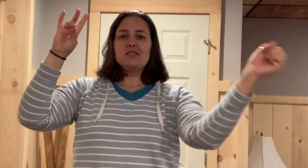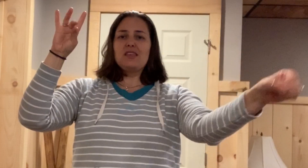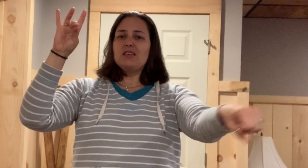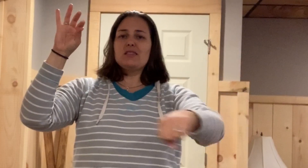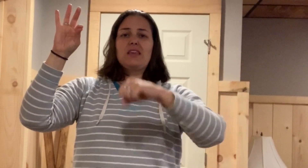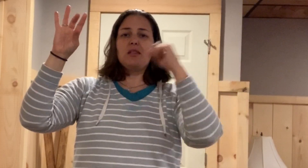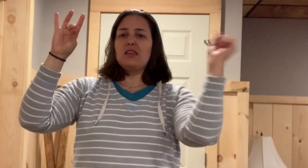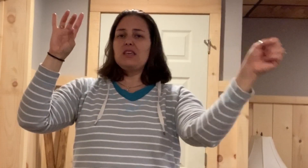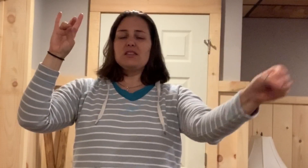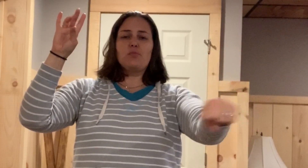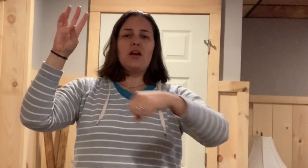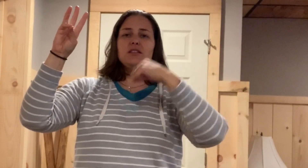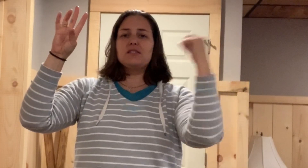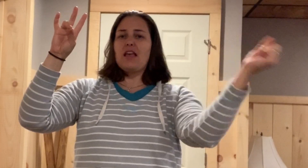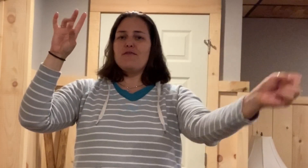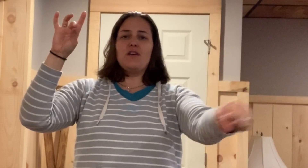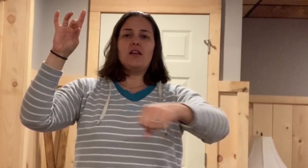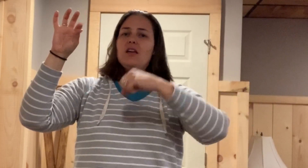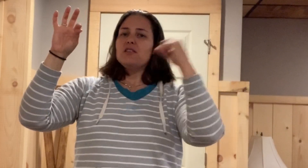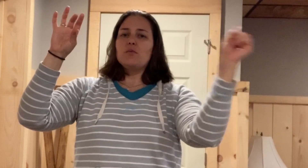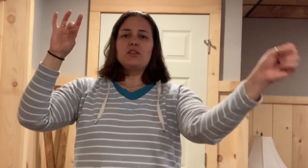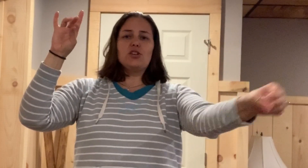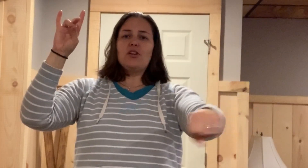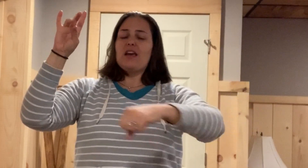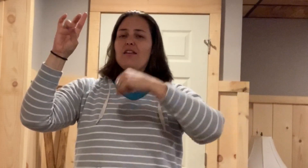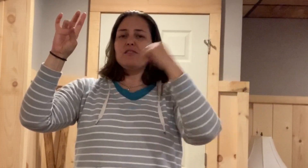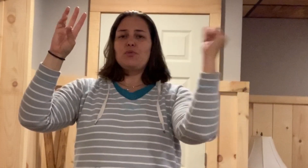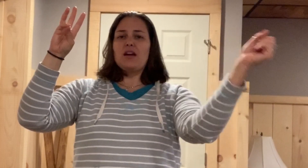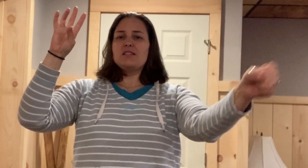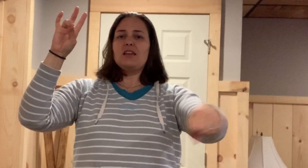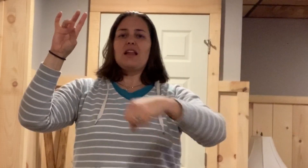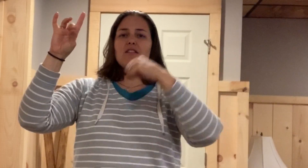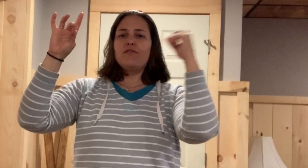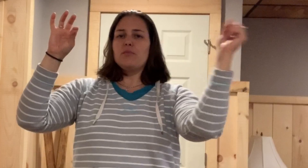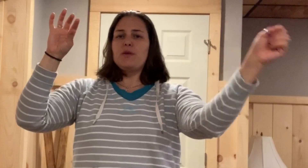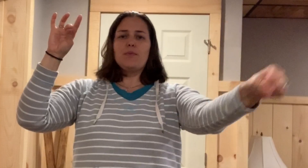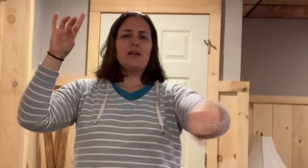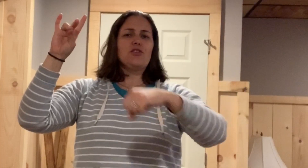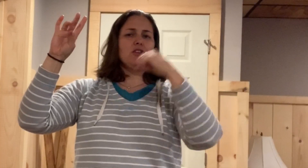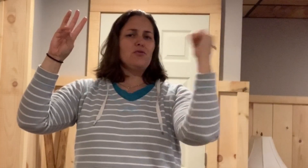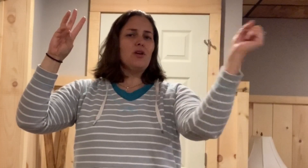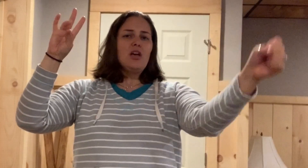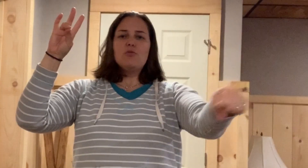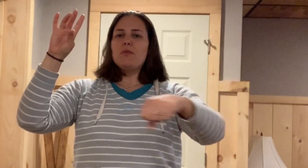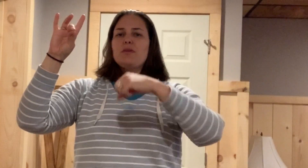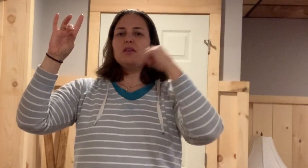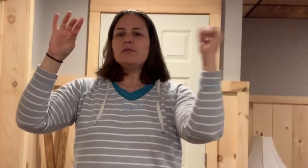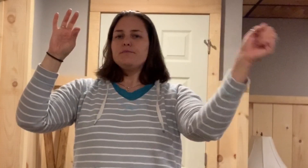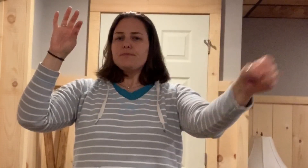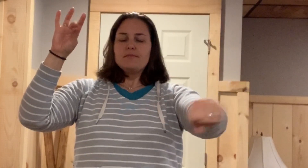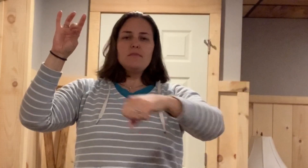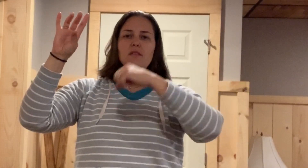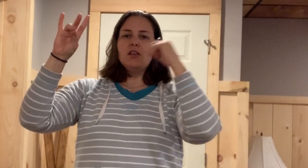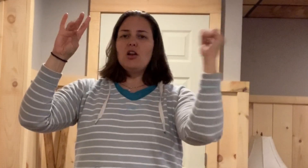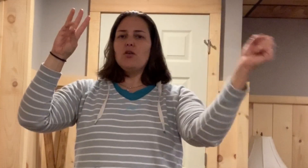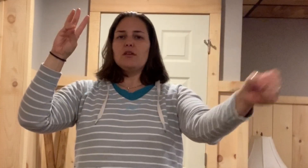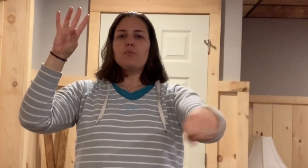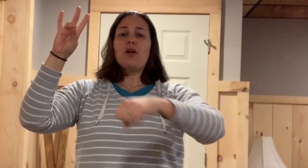in or your hands are turning in, then we may need to reassess and figure out other exercises that you can do to help your brain train and